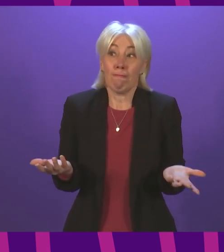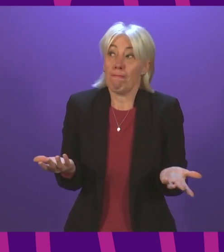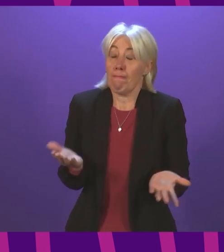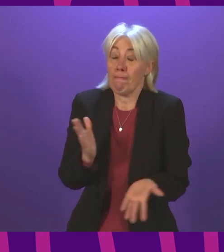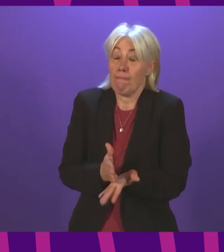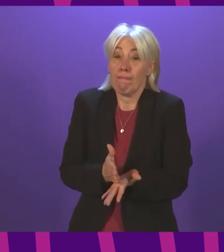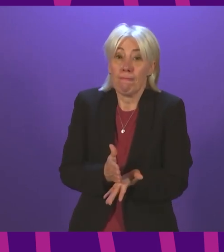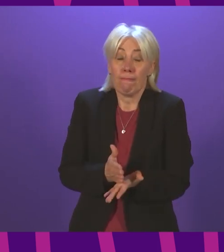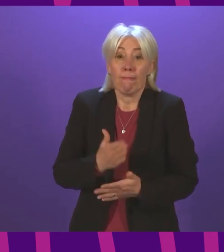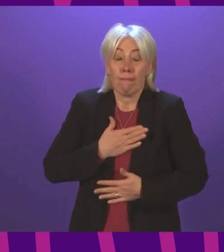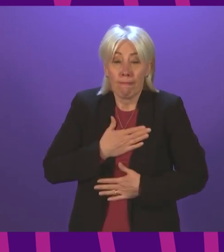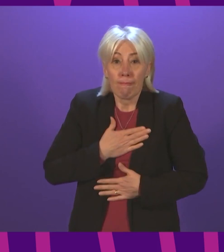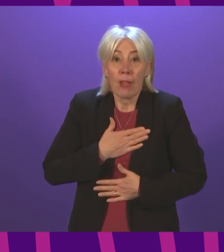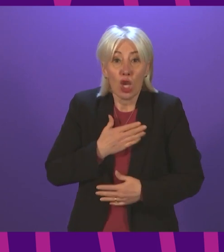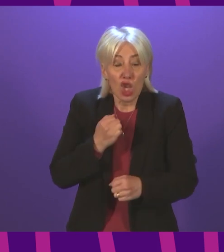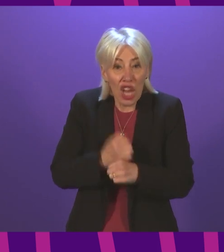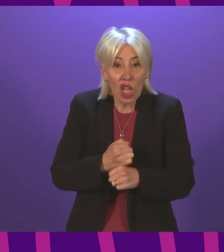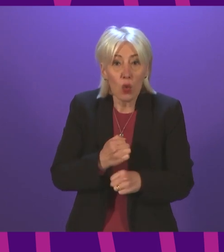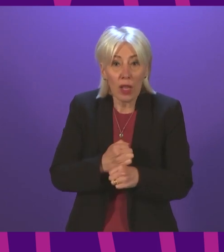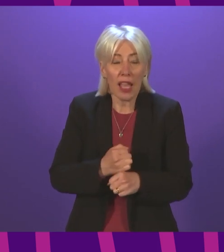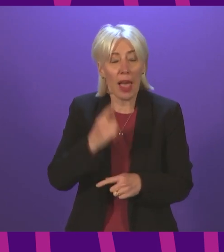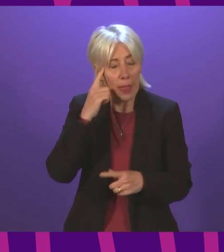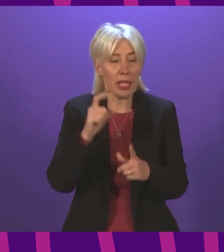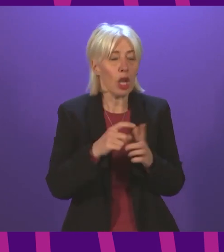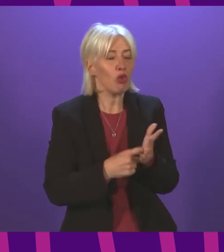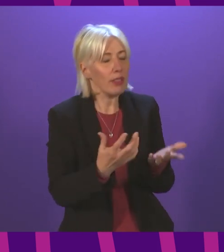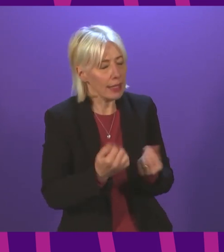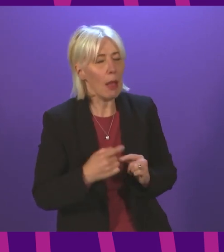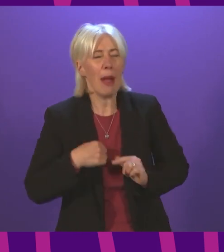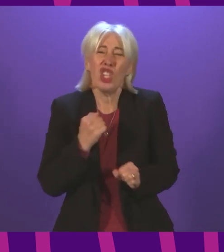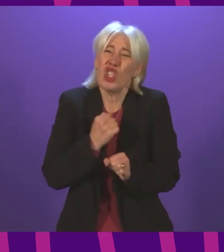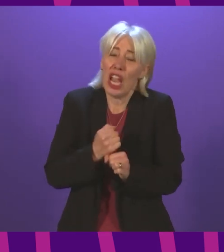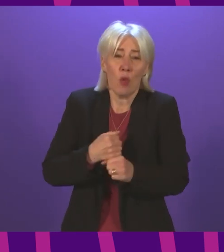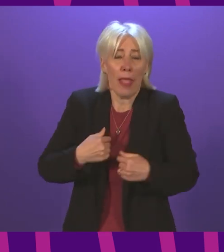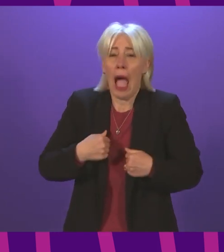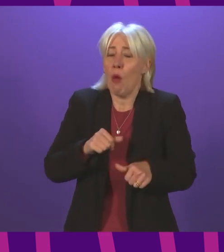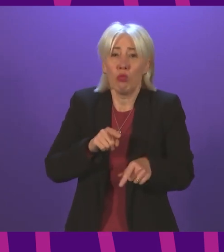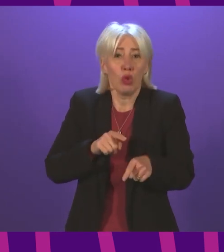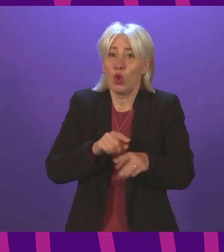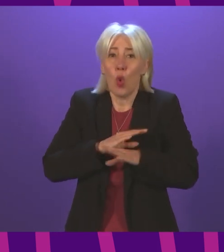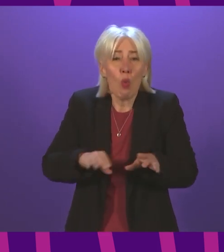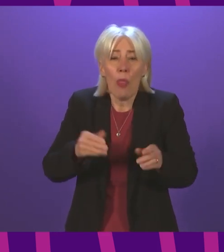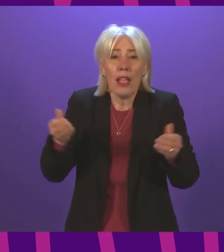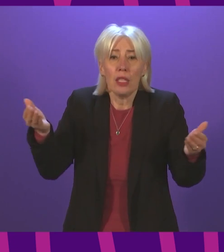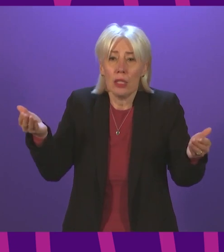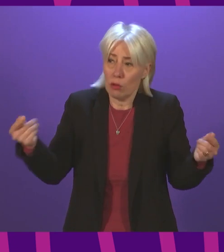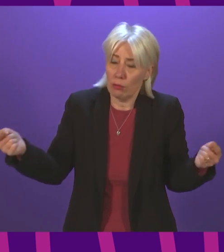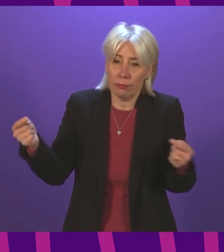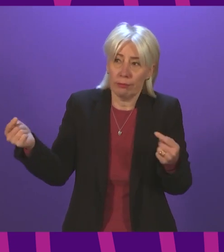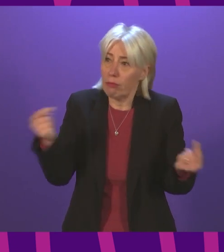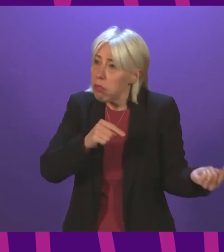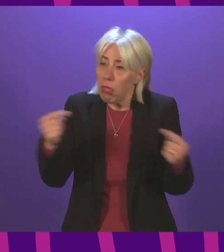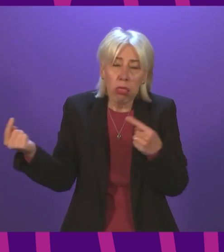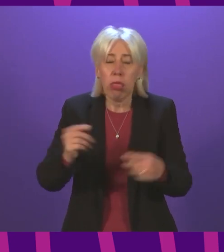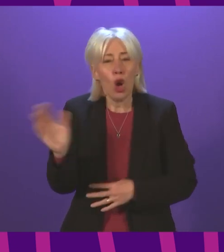genuinely, and I think Douglas Ross has accepted this, am genuinely trying not to make this exchange a politically divisive one.